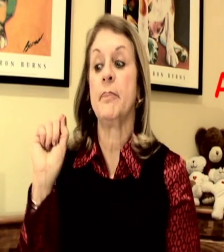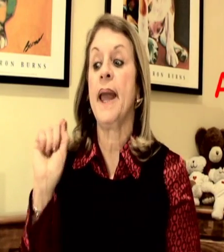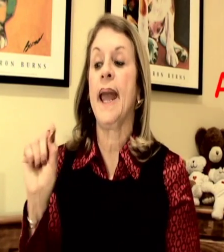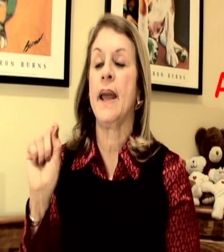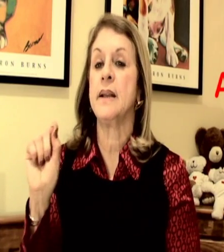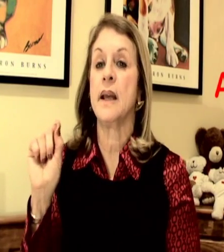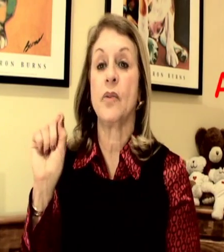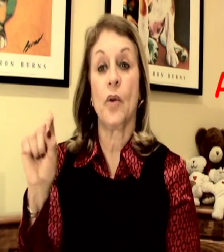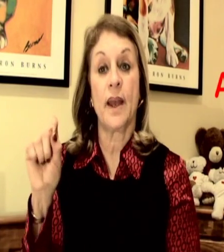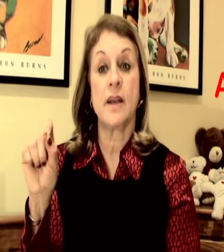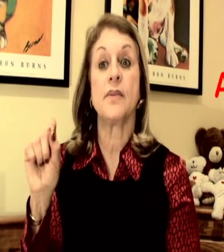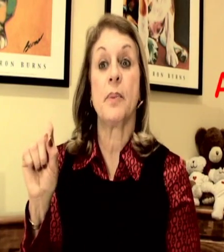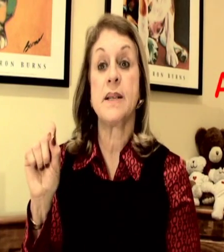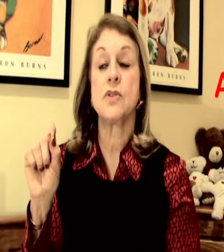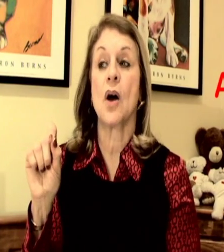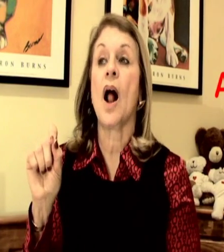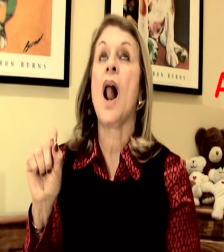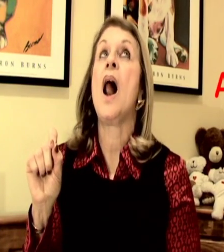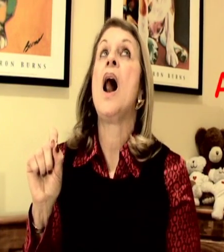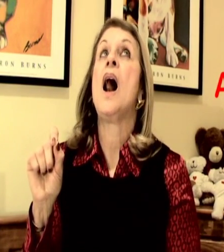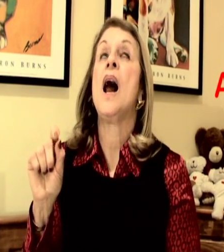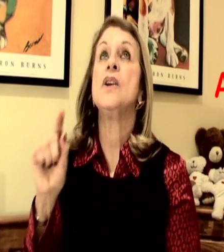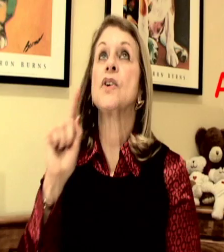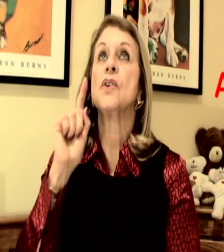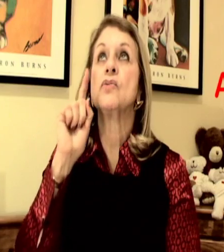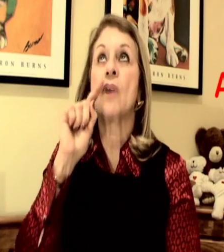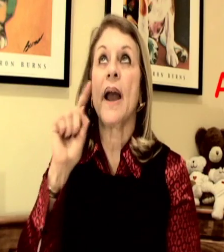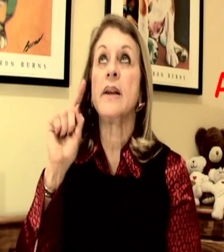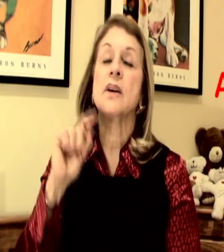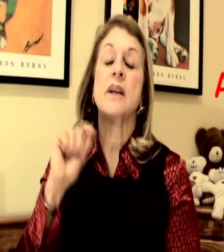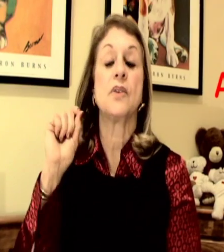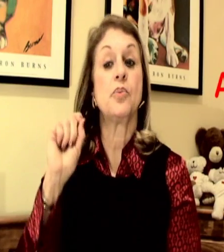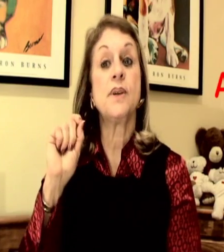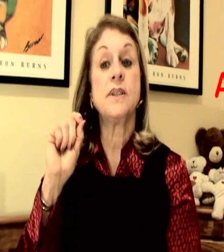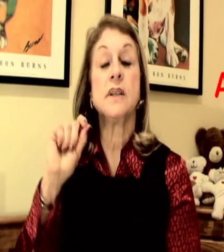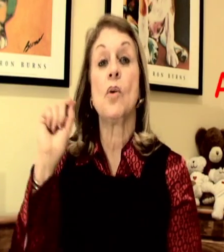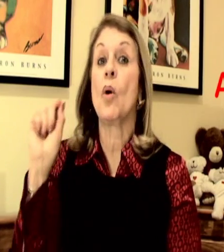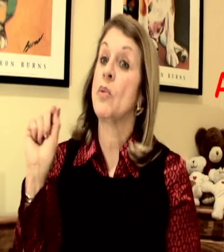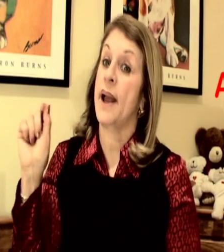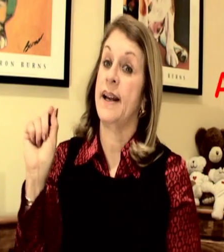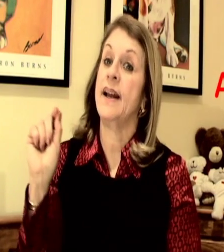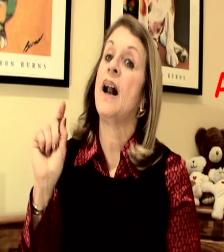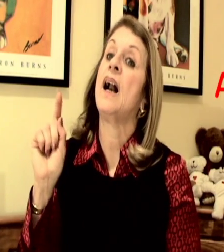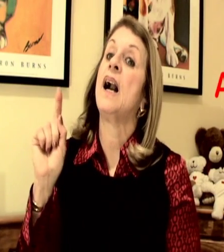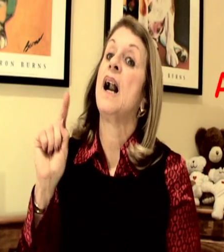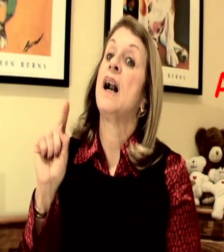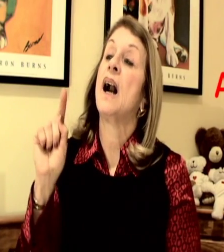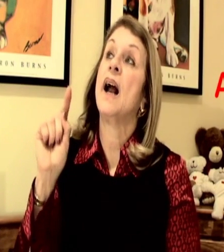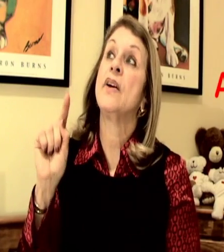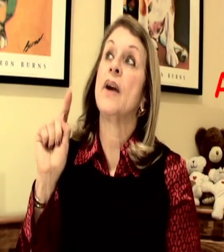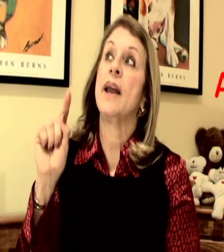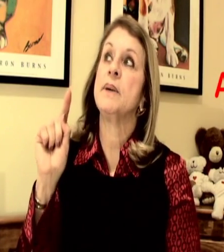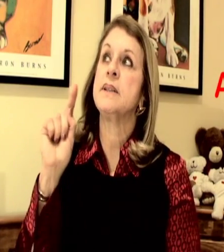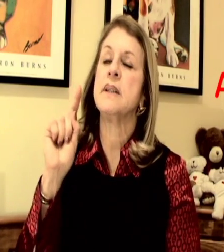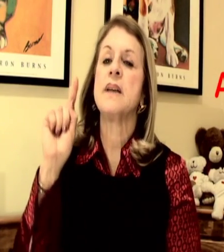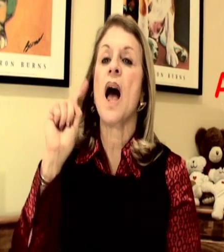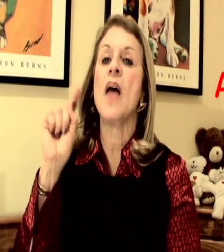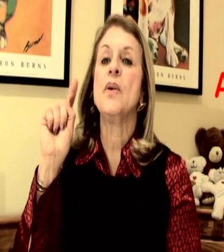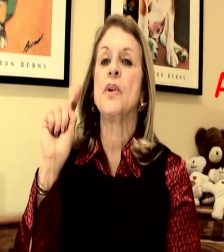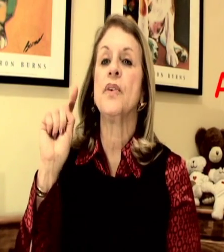pen is or the end of a pencil and you're going to write you can either print it or write it your ABC's on the roof